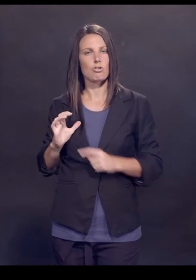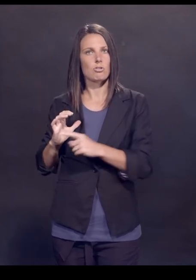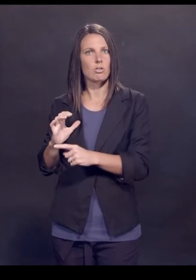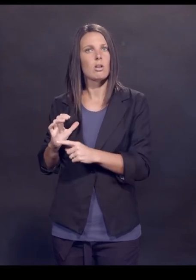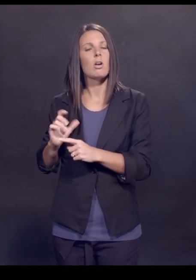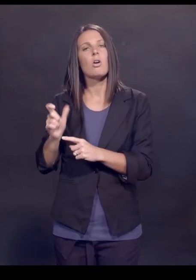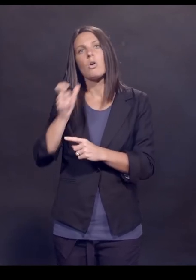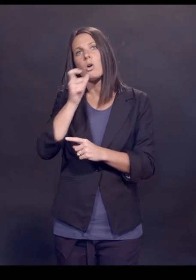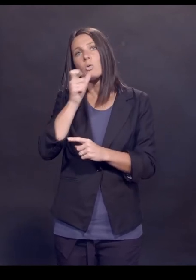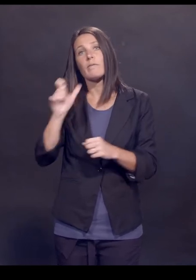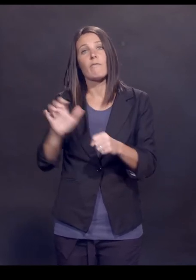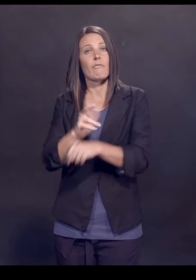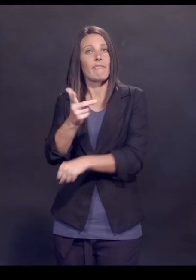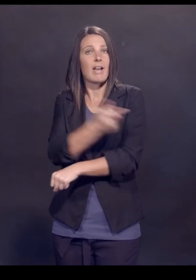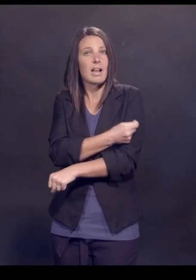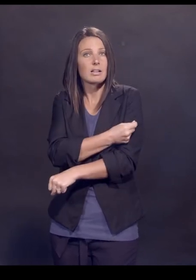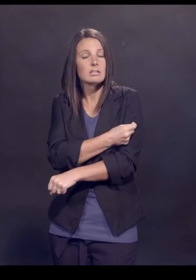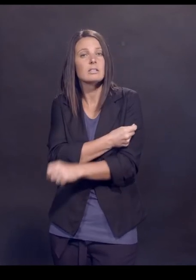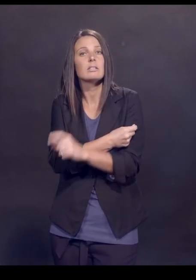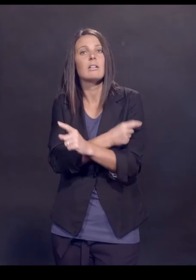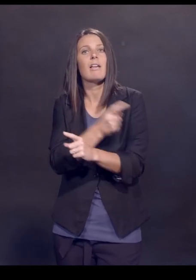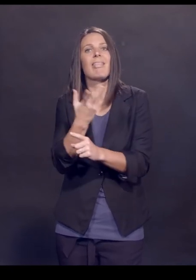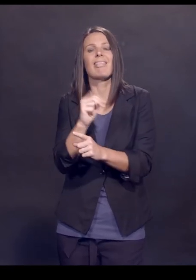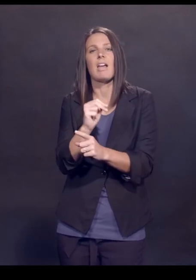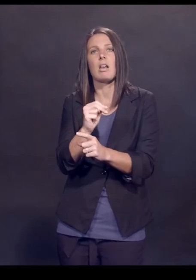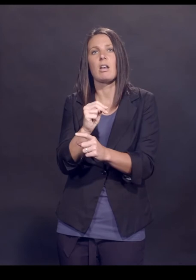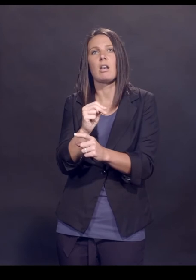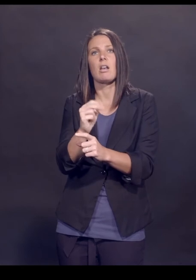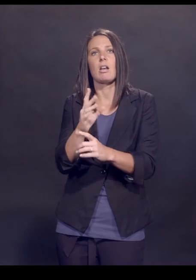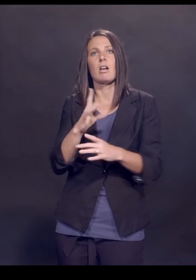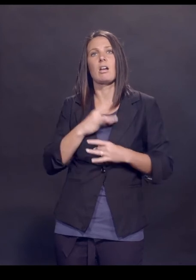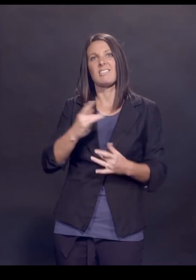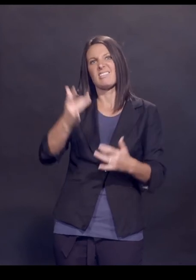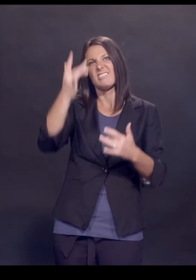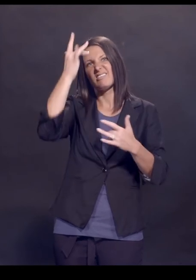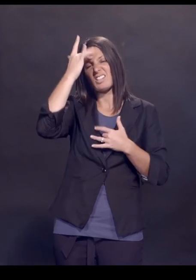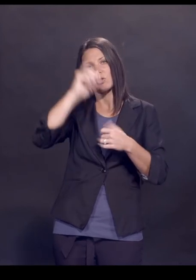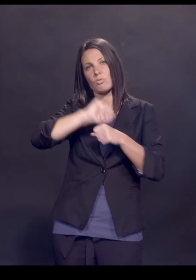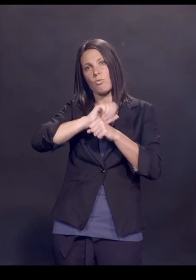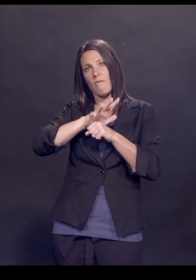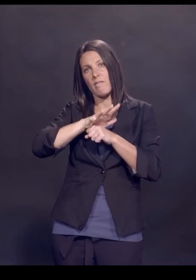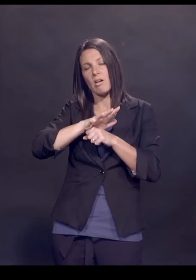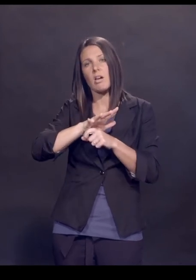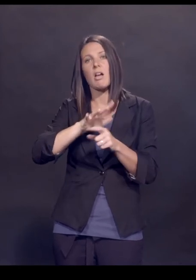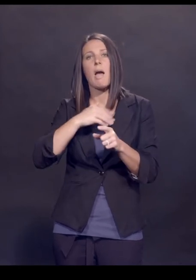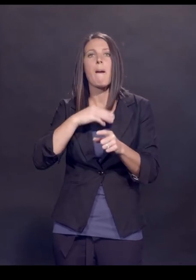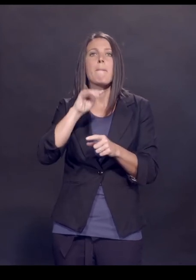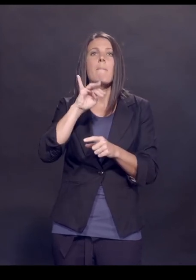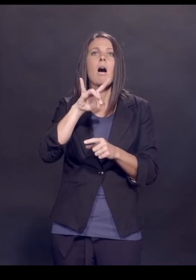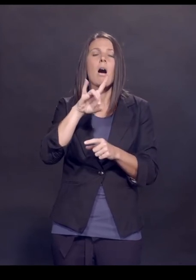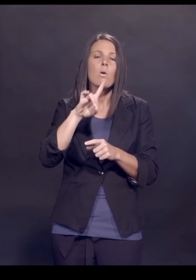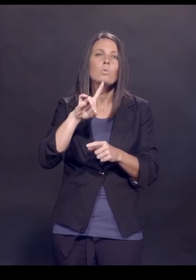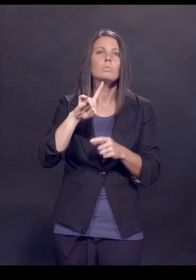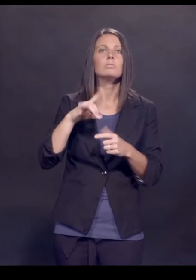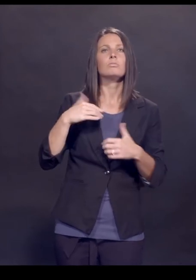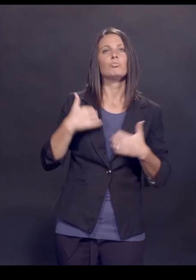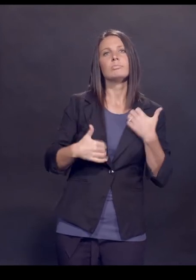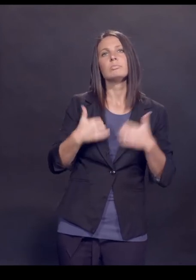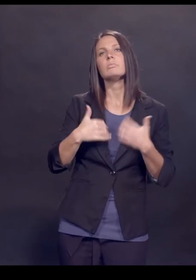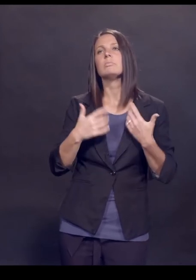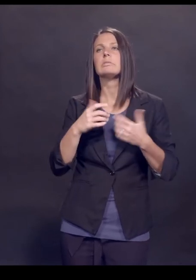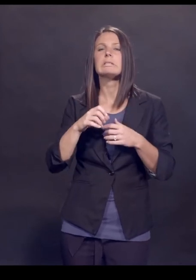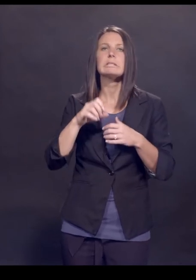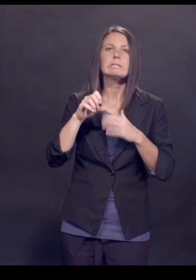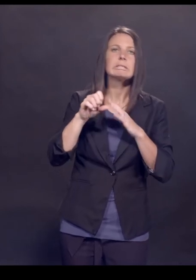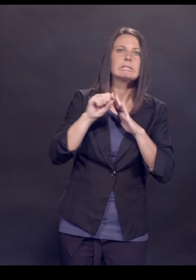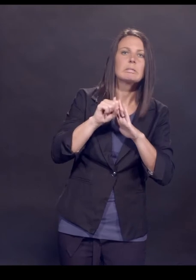was fully vaccinated. He then contracted SARS-CoV-2, COVID, and he had mild respiratory symptoms. He had a mild